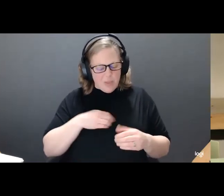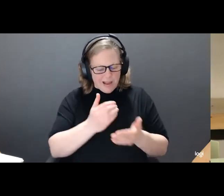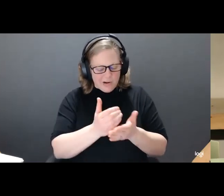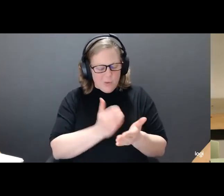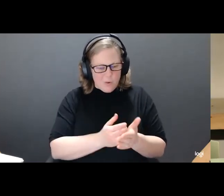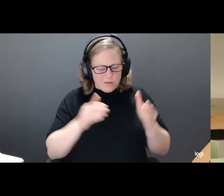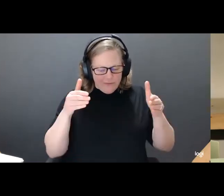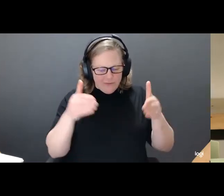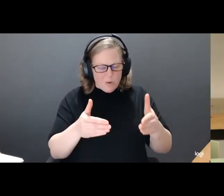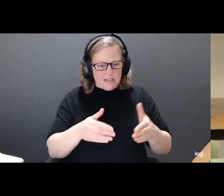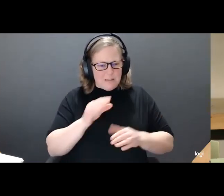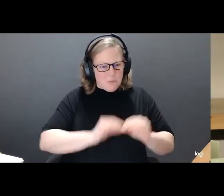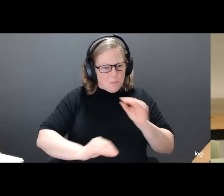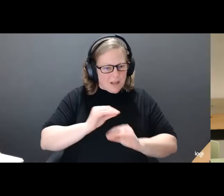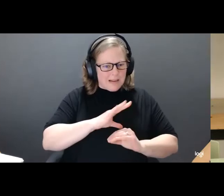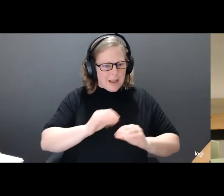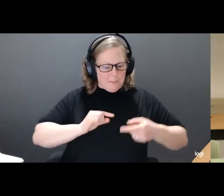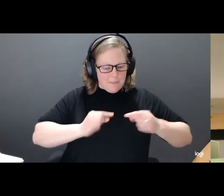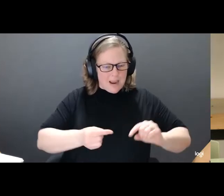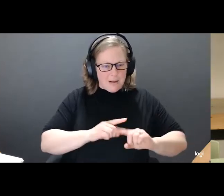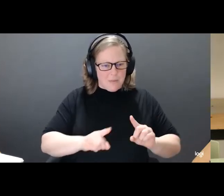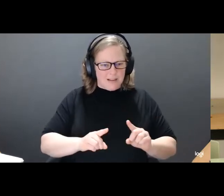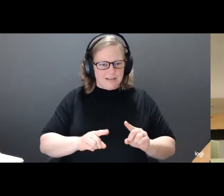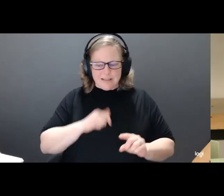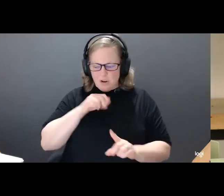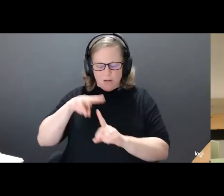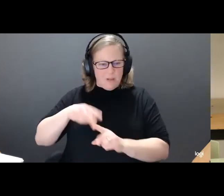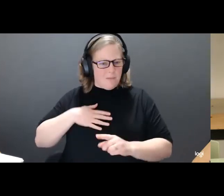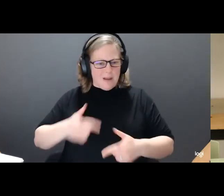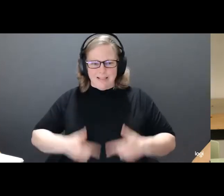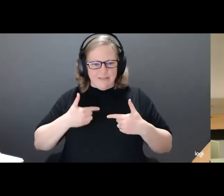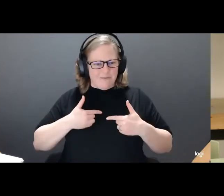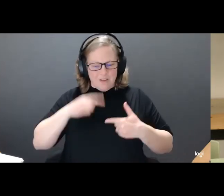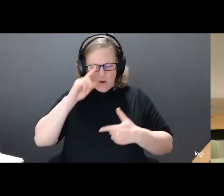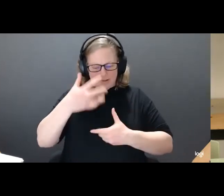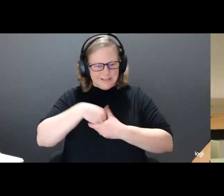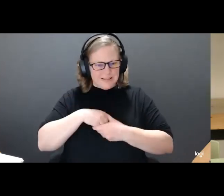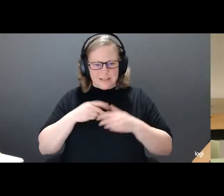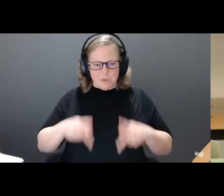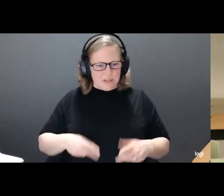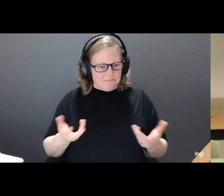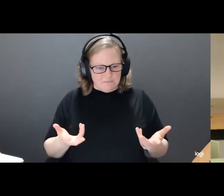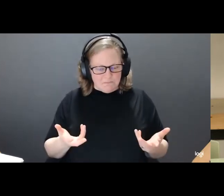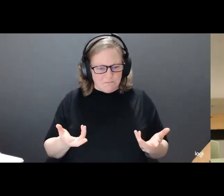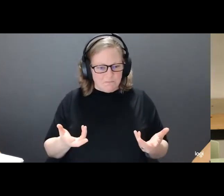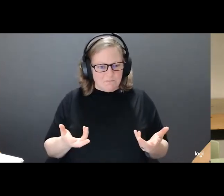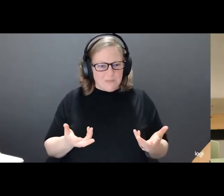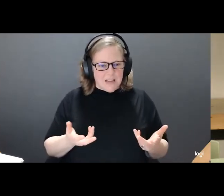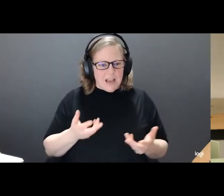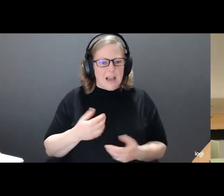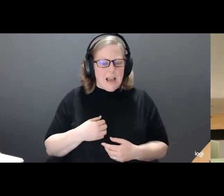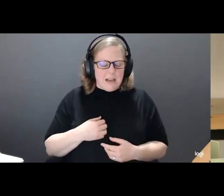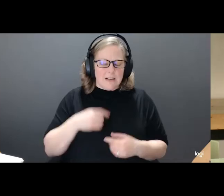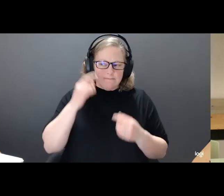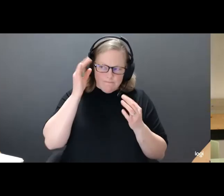information that applied to my experiences as an autistic person. And I realized that if I wanted to know about what autism